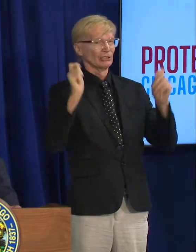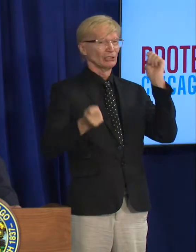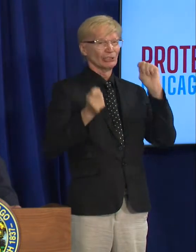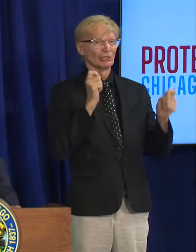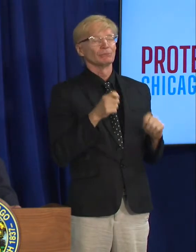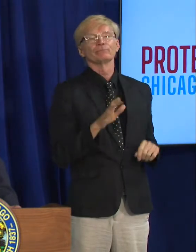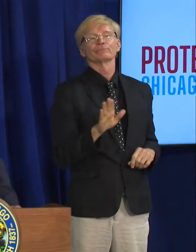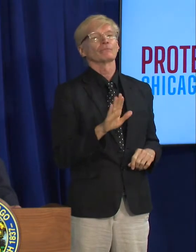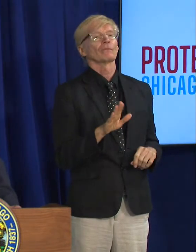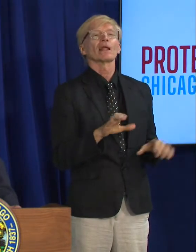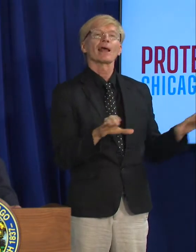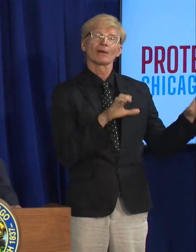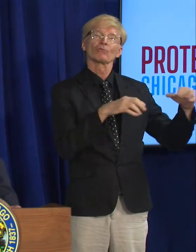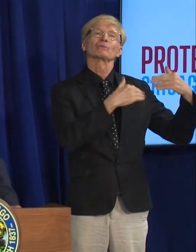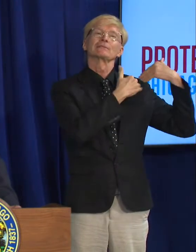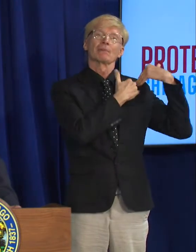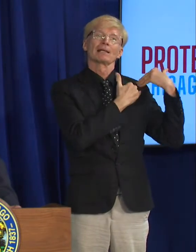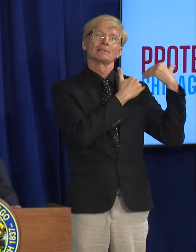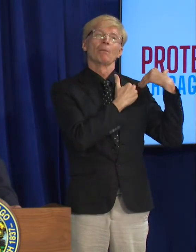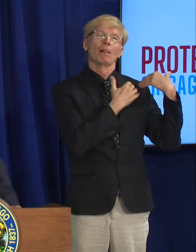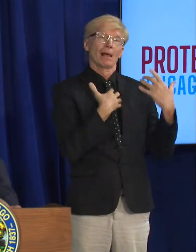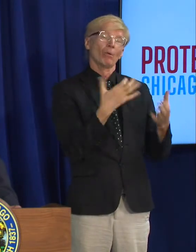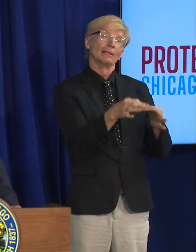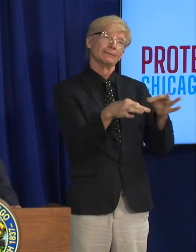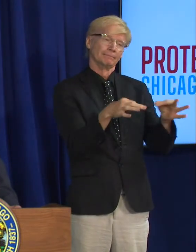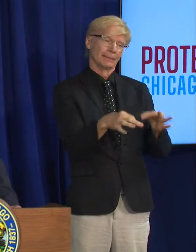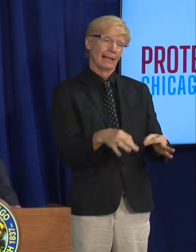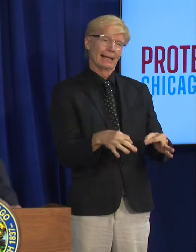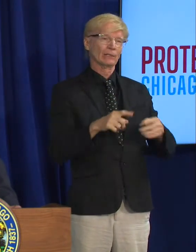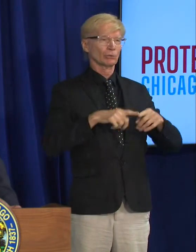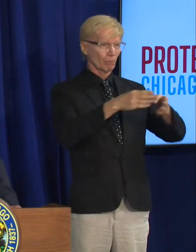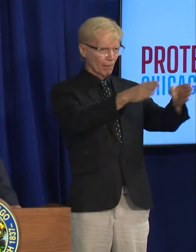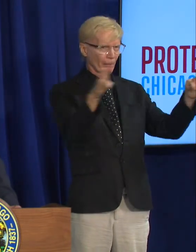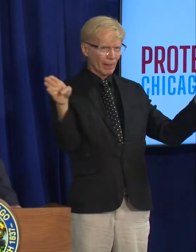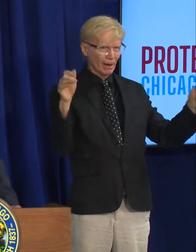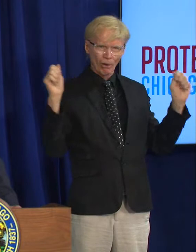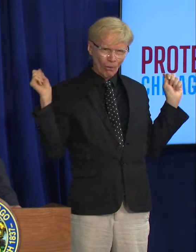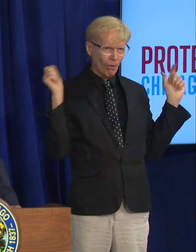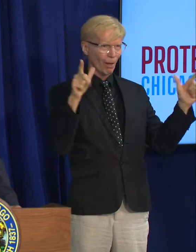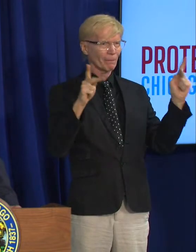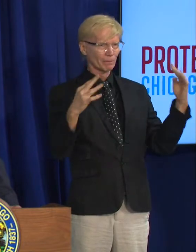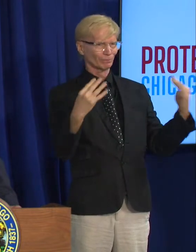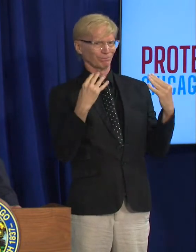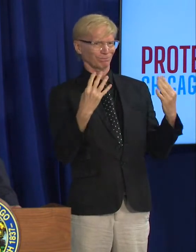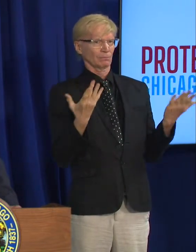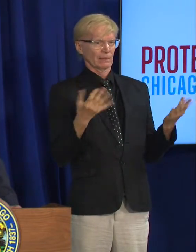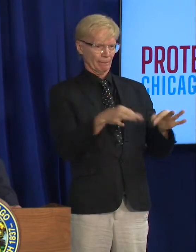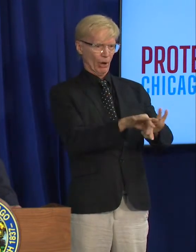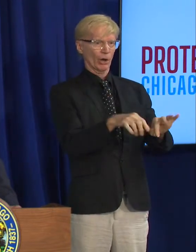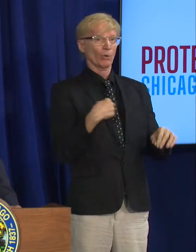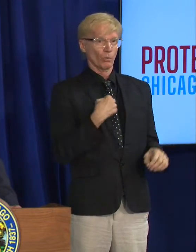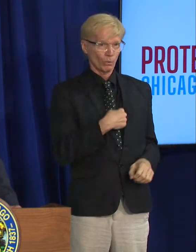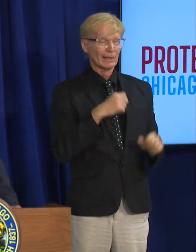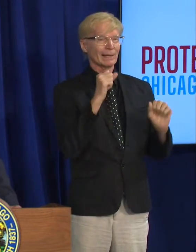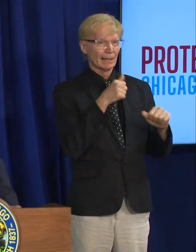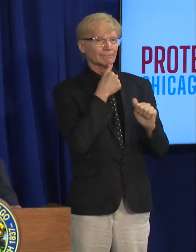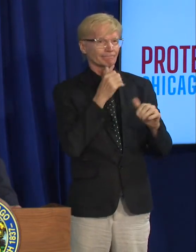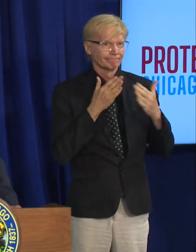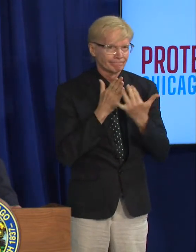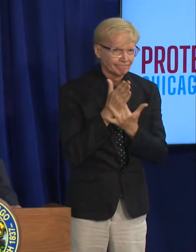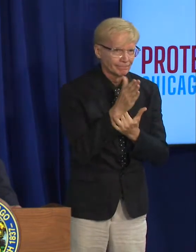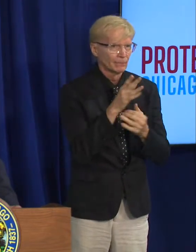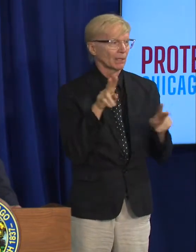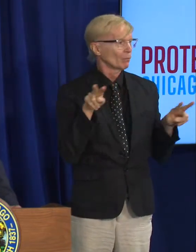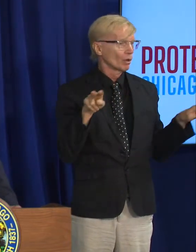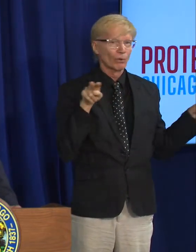be responsible and i just want to say that publicly to everyone that's listening is we can get through this by looking